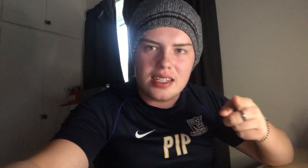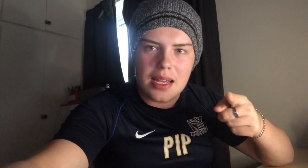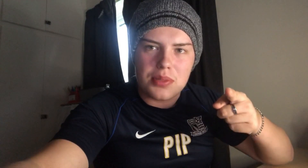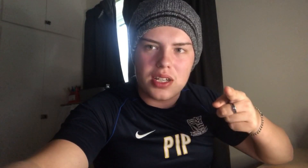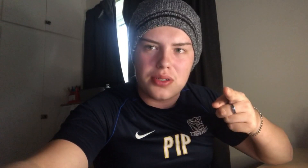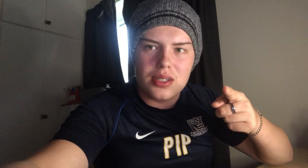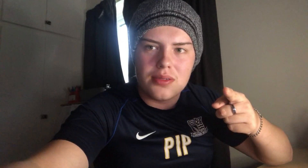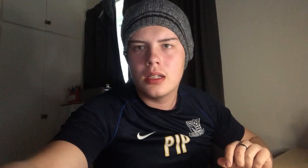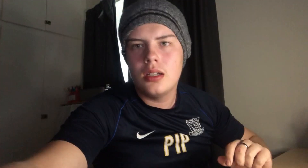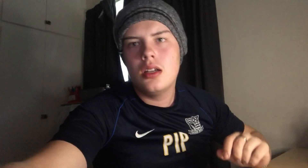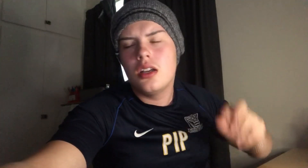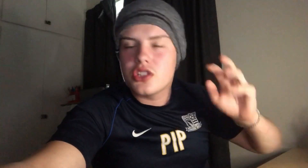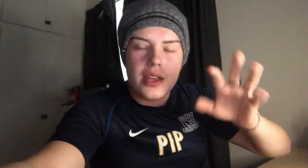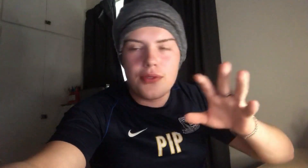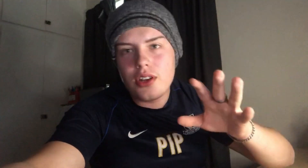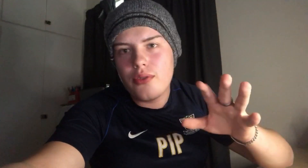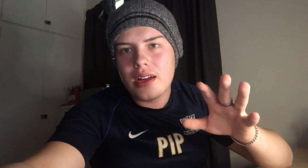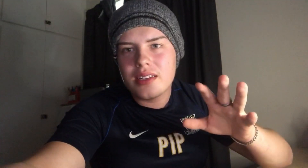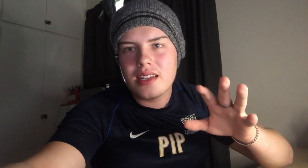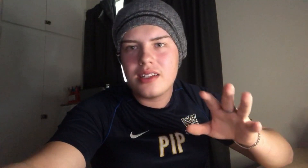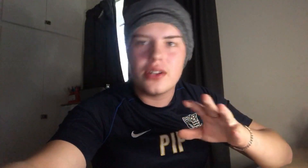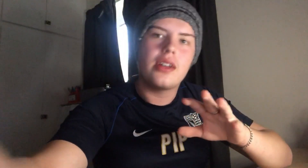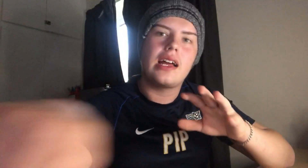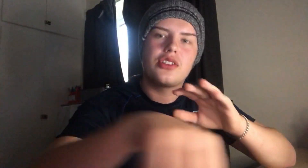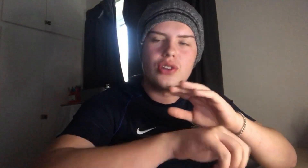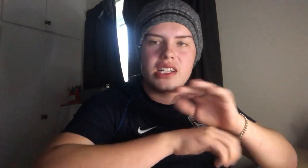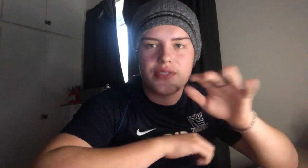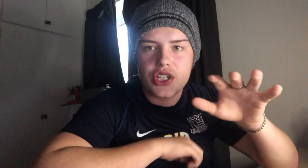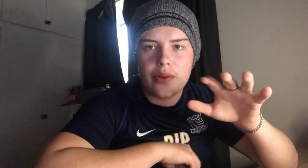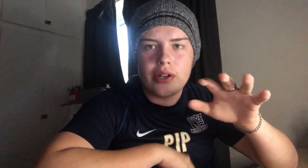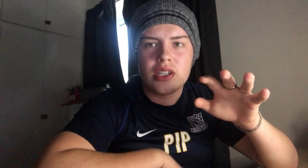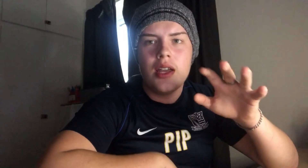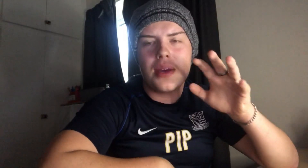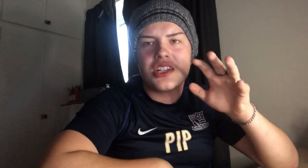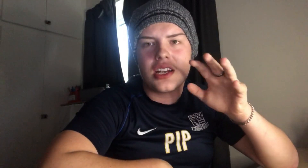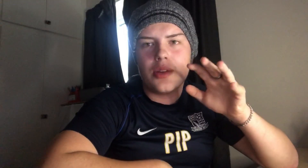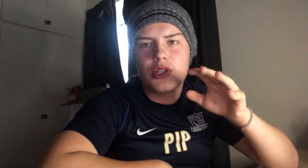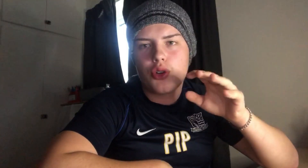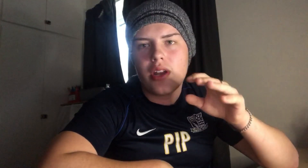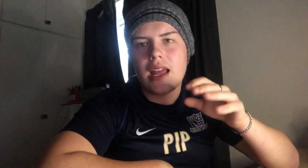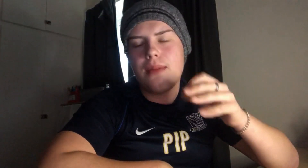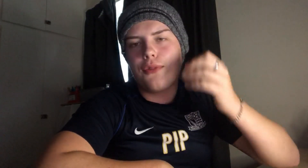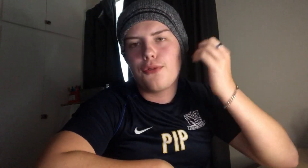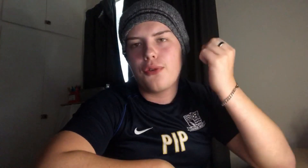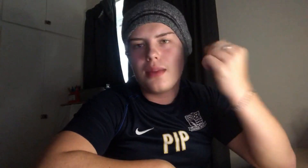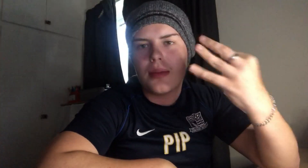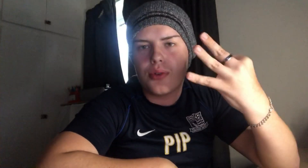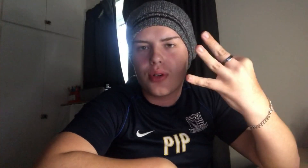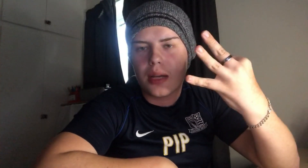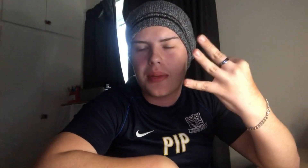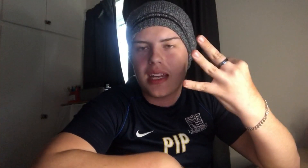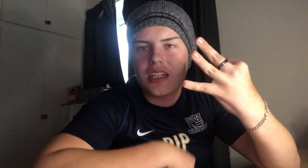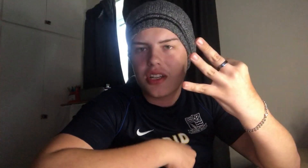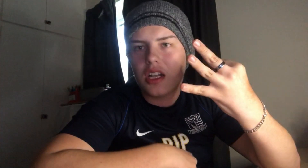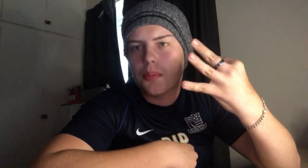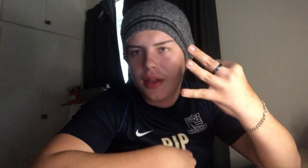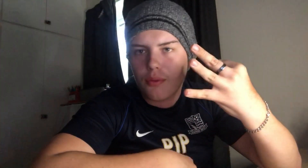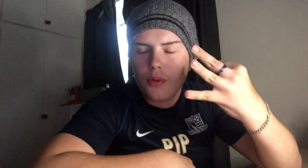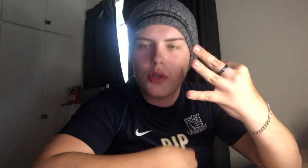this episode. So if you're new round here, you don't know how the transfer chat works, basically we try and aim for three people who are coming into the club that are rumoured,